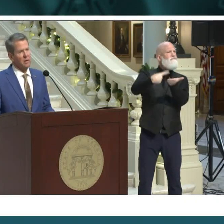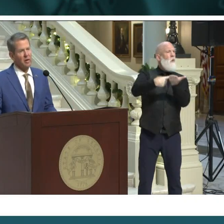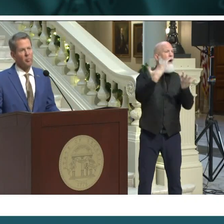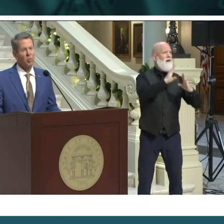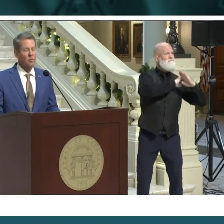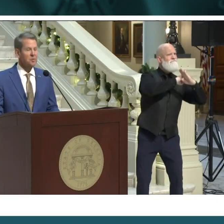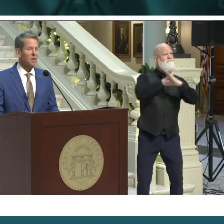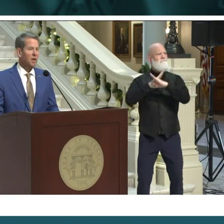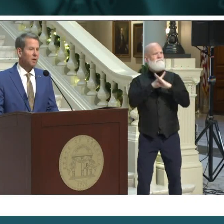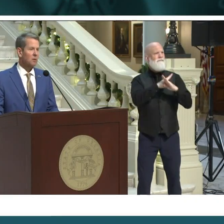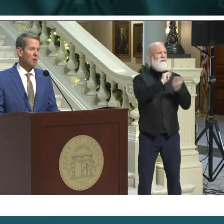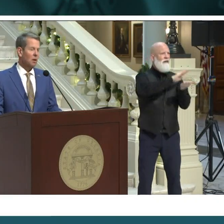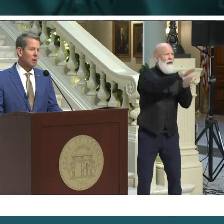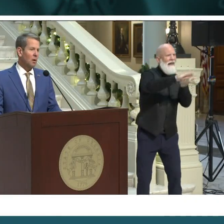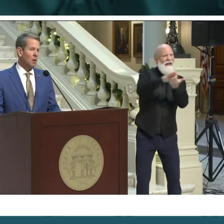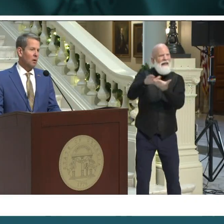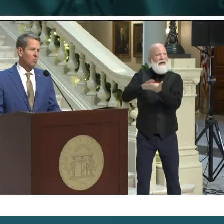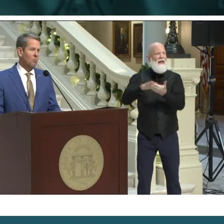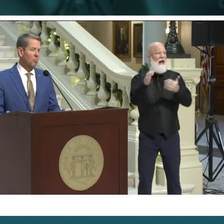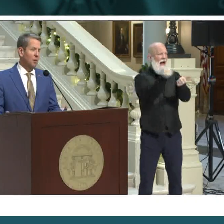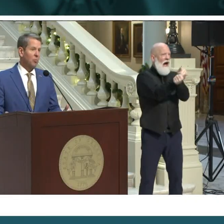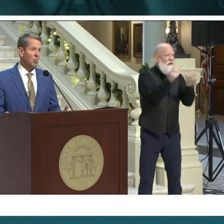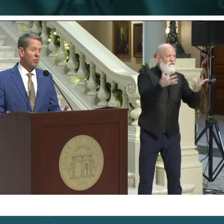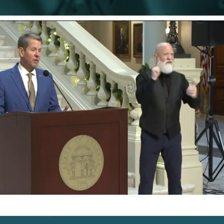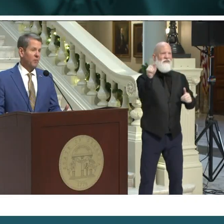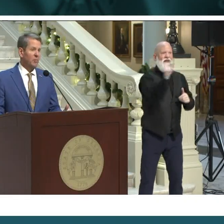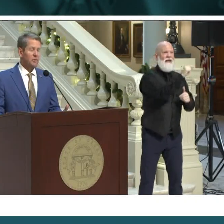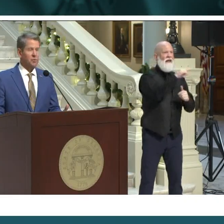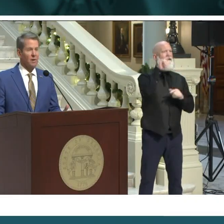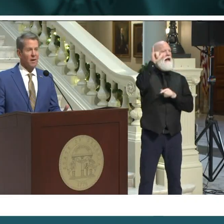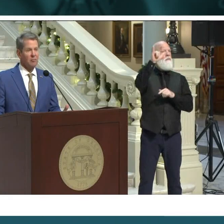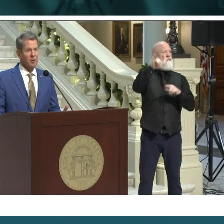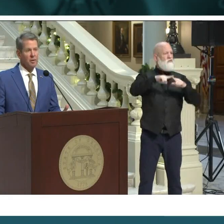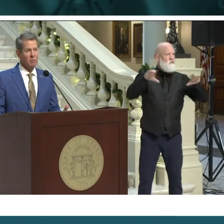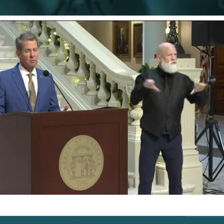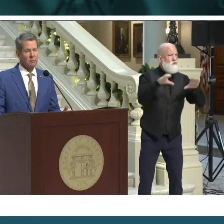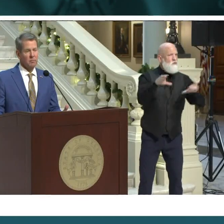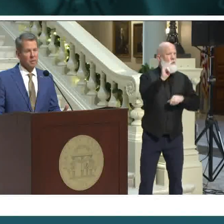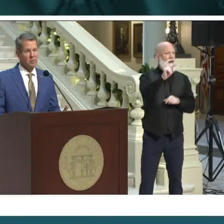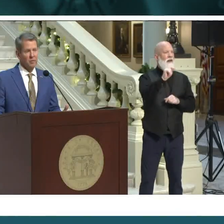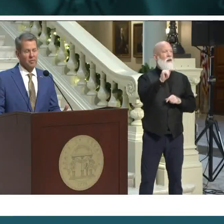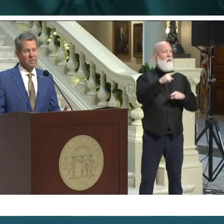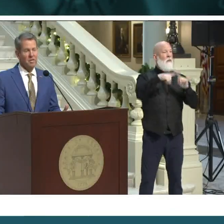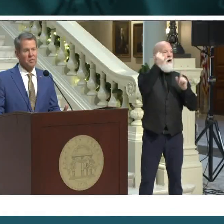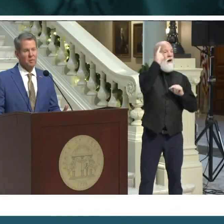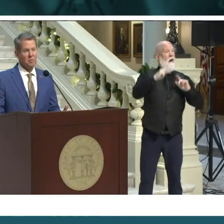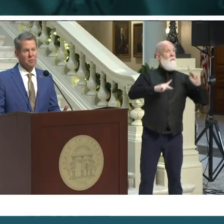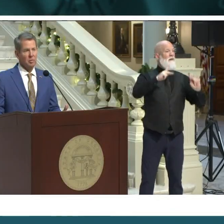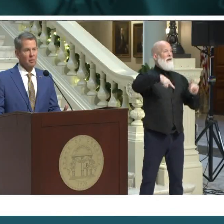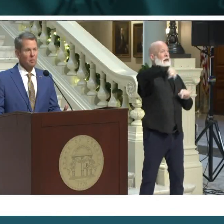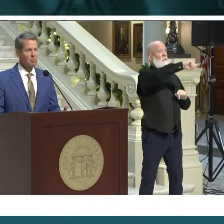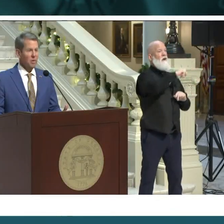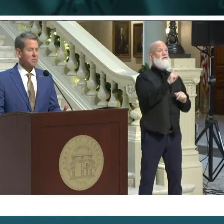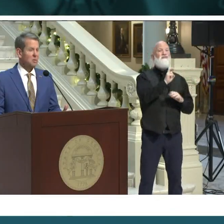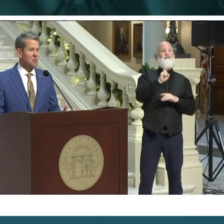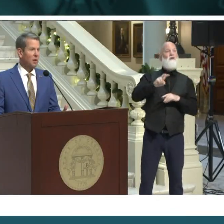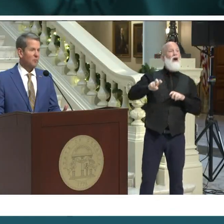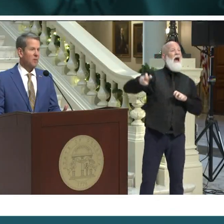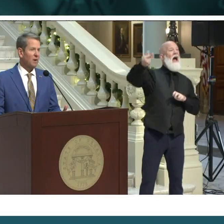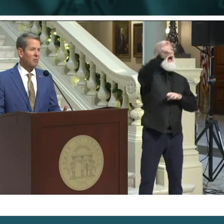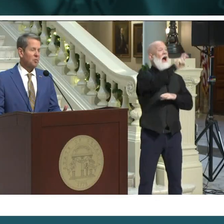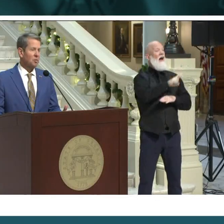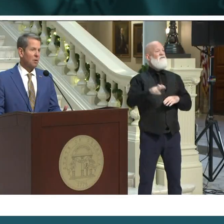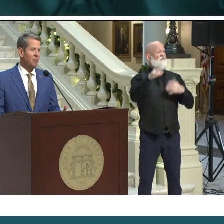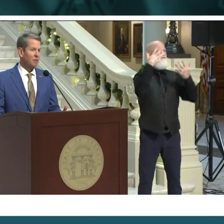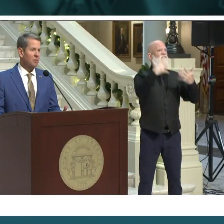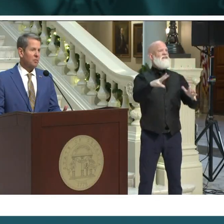that the airports taken. People that have been traveling, you know, their seasoned business type